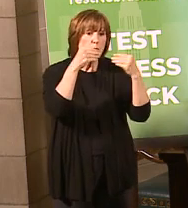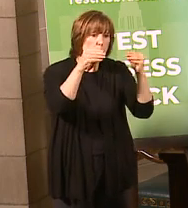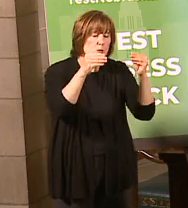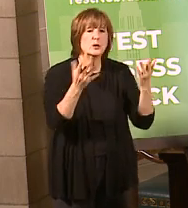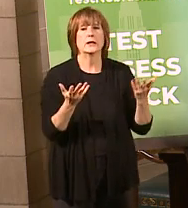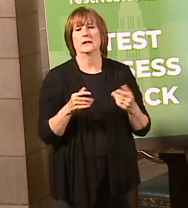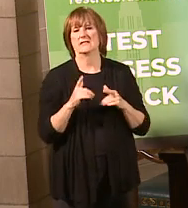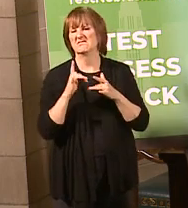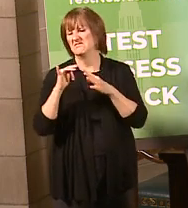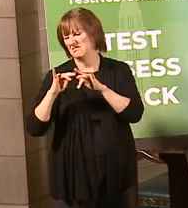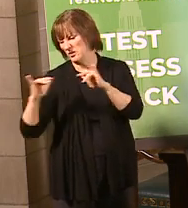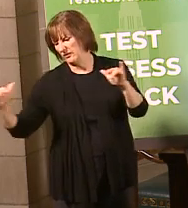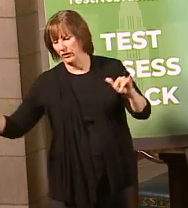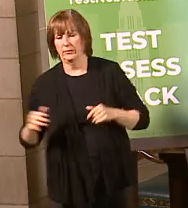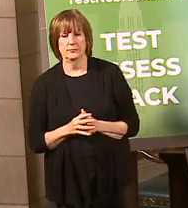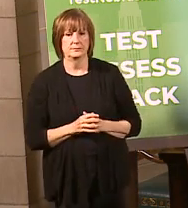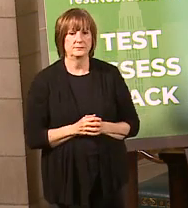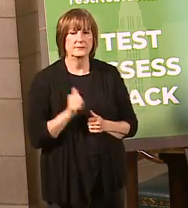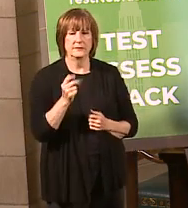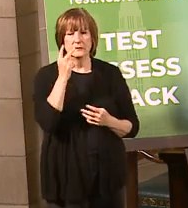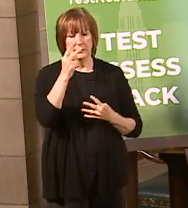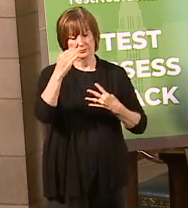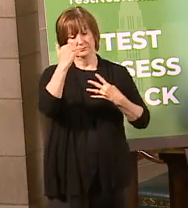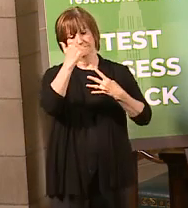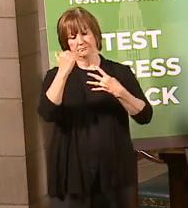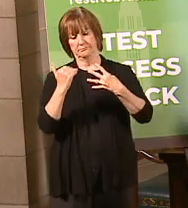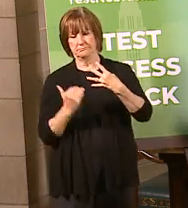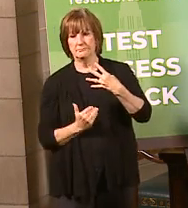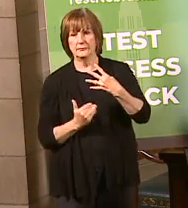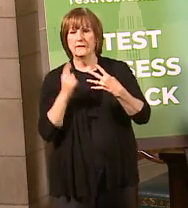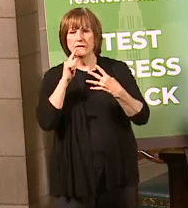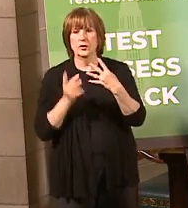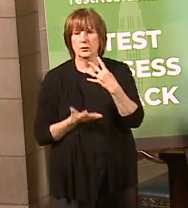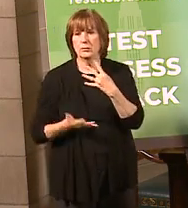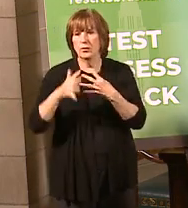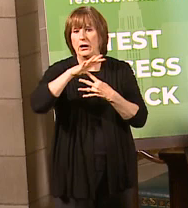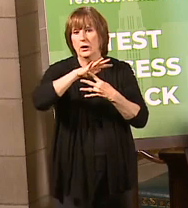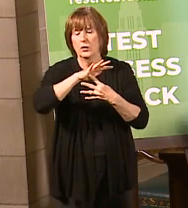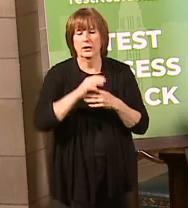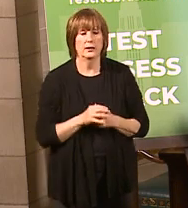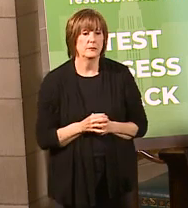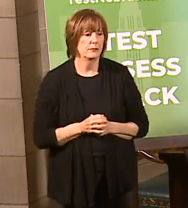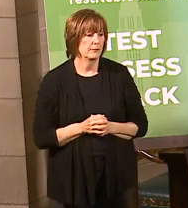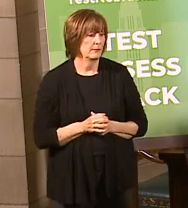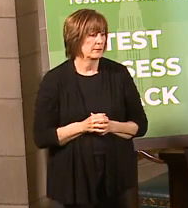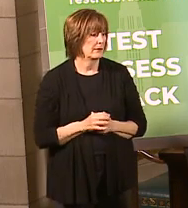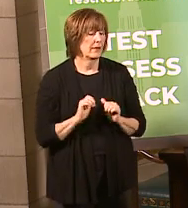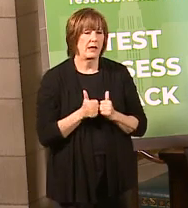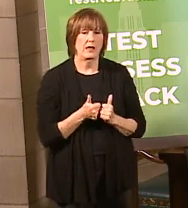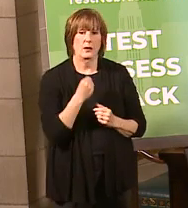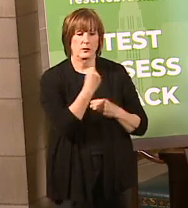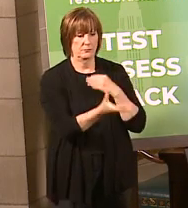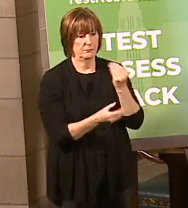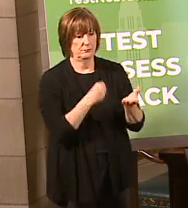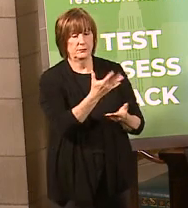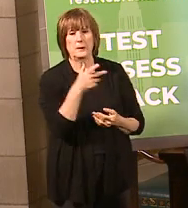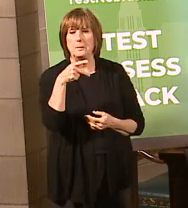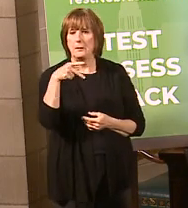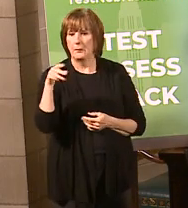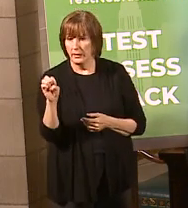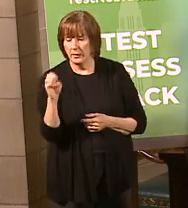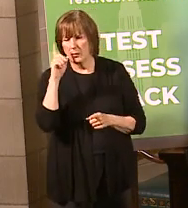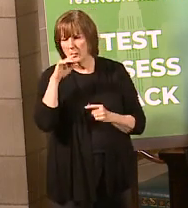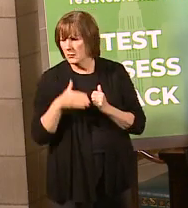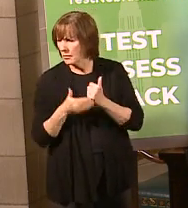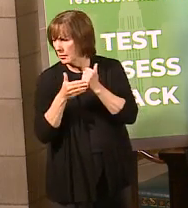and so forth. So you can see kind of the order there that we're prioritizing how we distribute PPE. So I